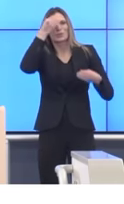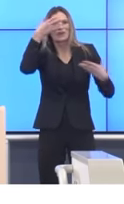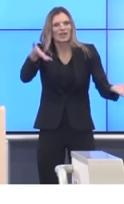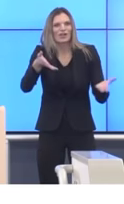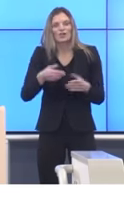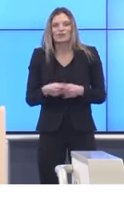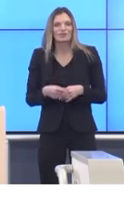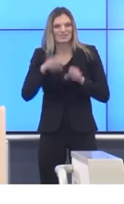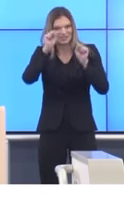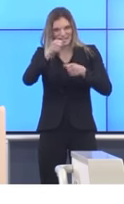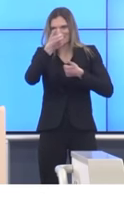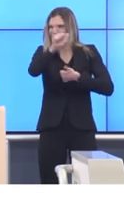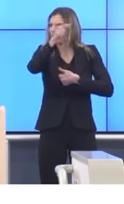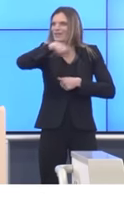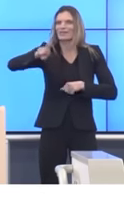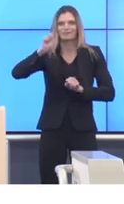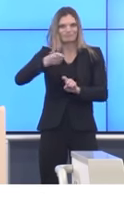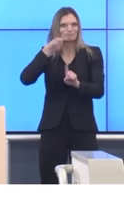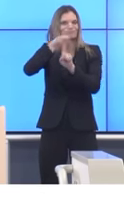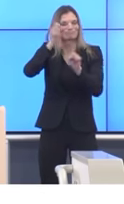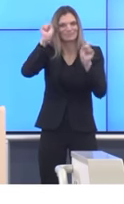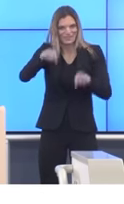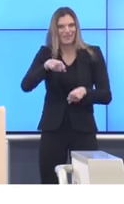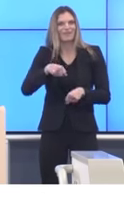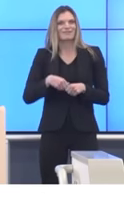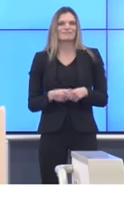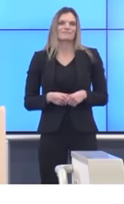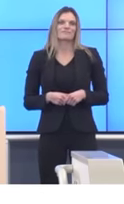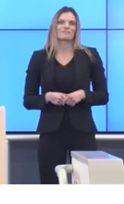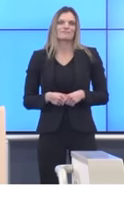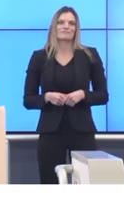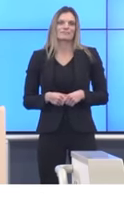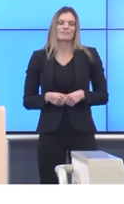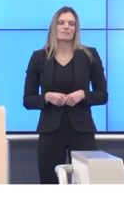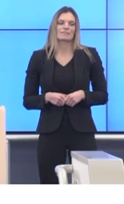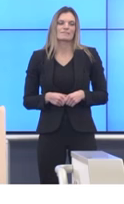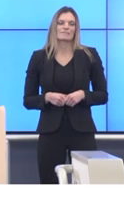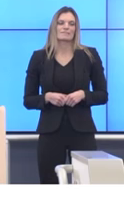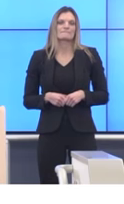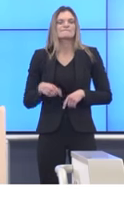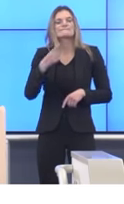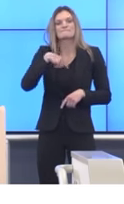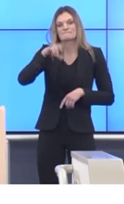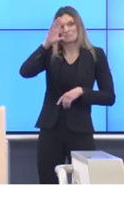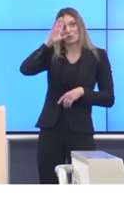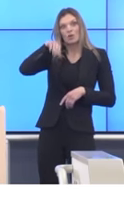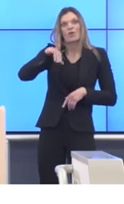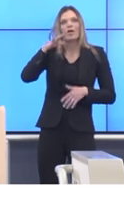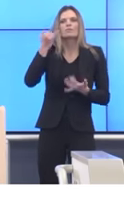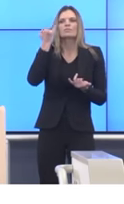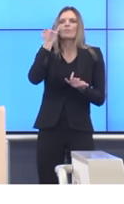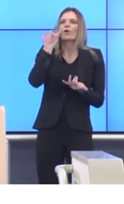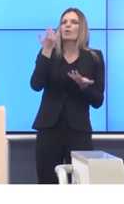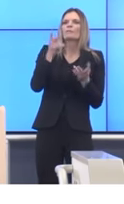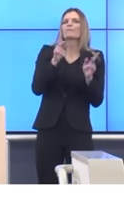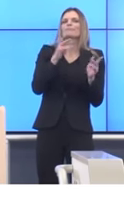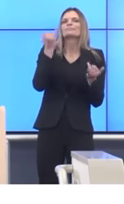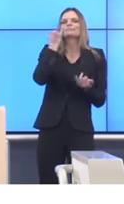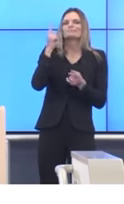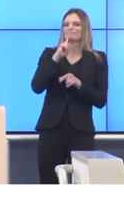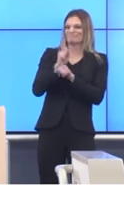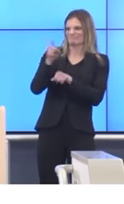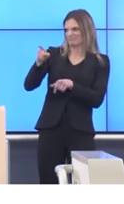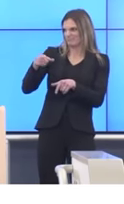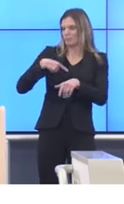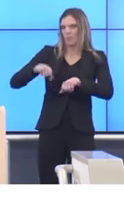personal responsibility. You know, we, of course, know that enforcement is going be the first, one of the first questions that anyone